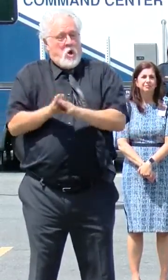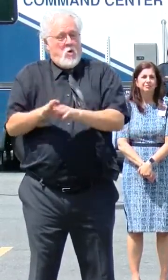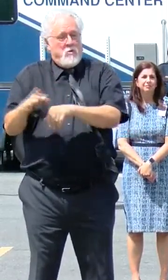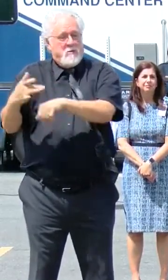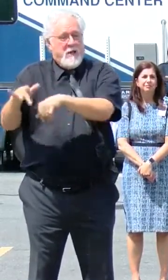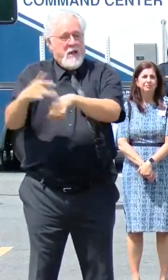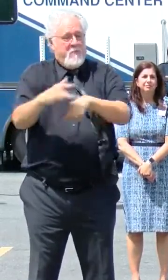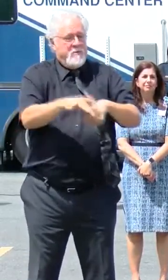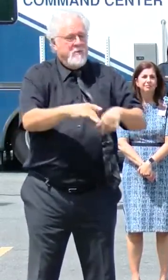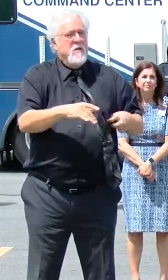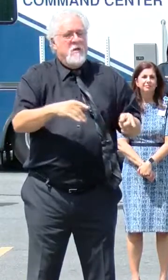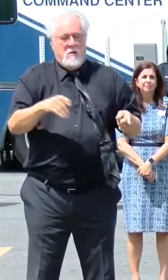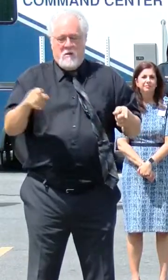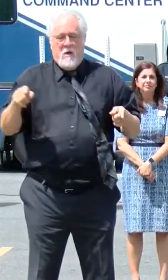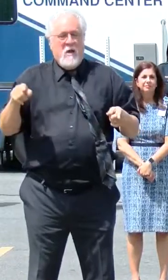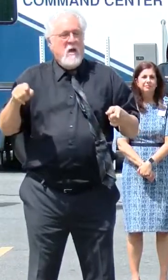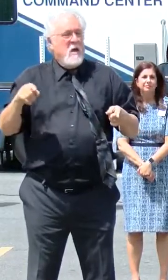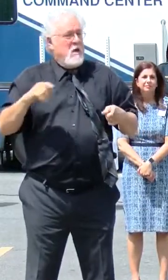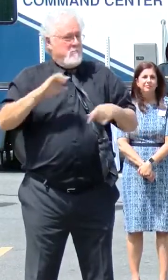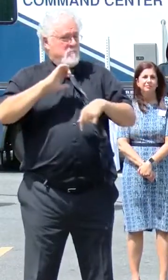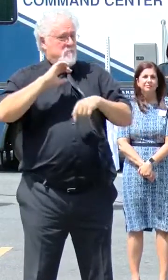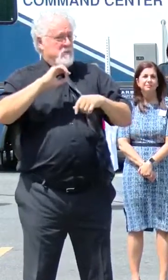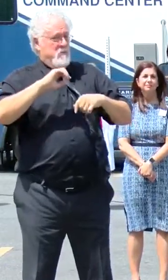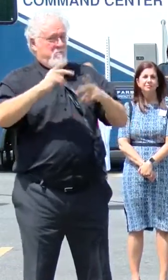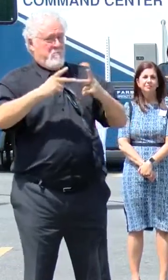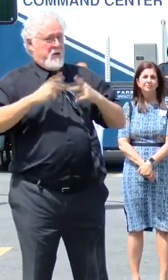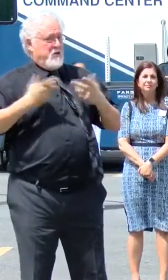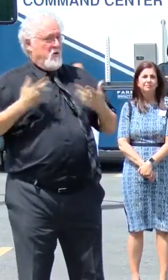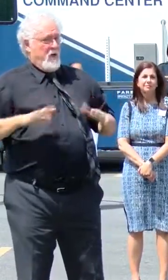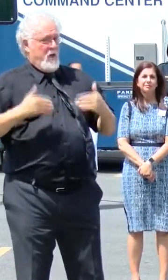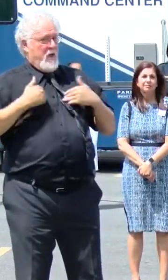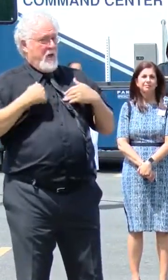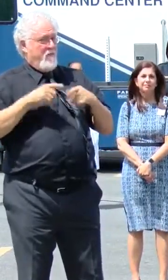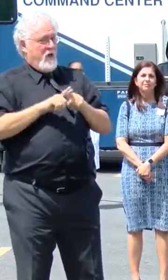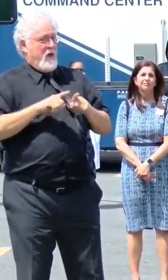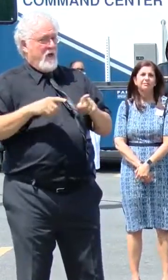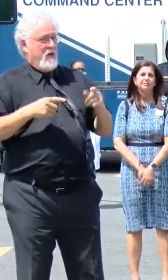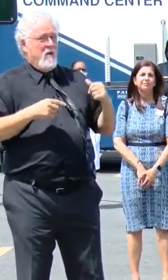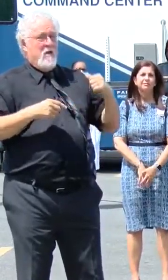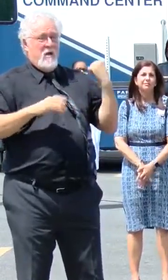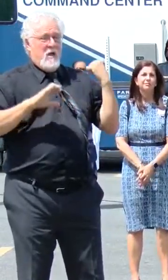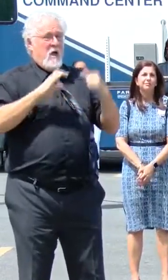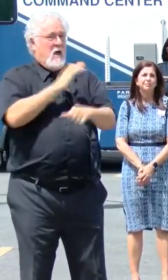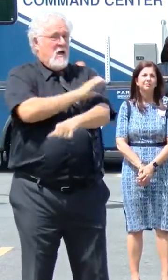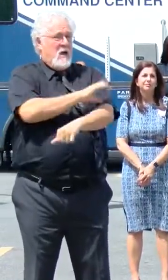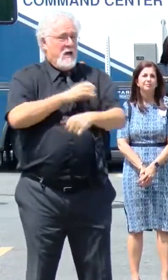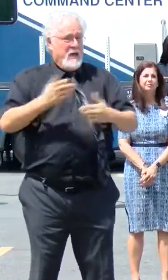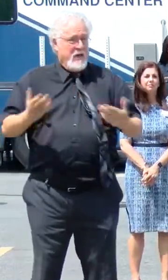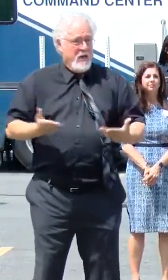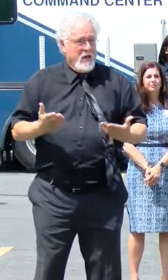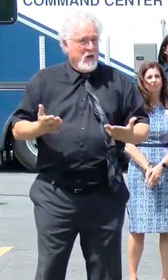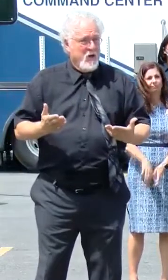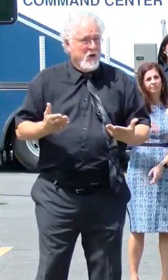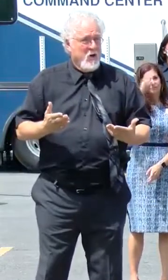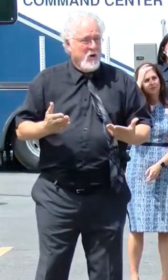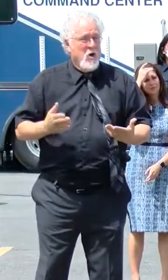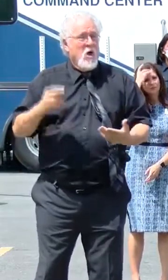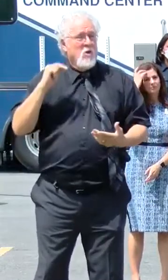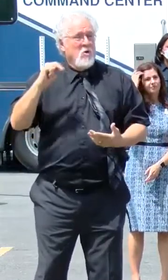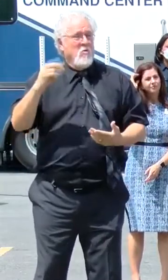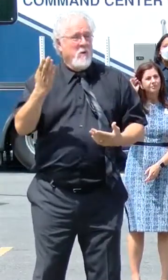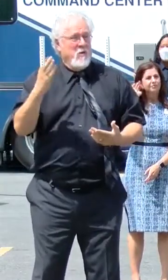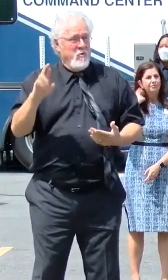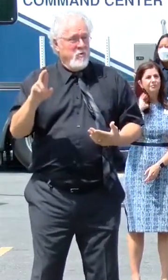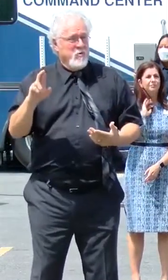gaps, I think sites that already existed, like this clinic here in North